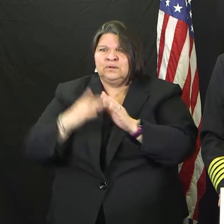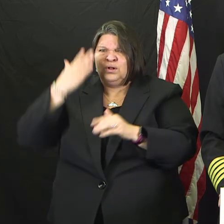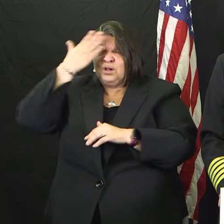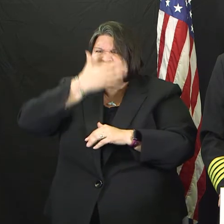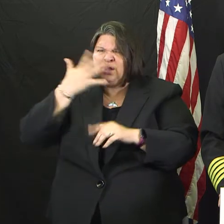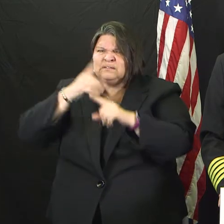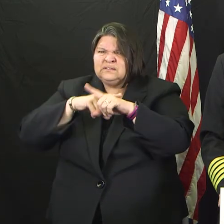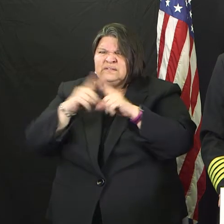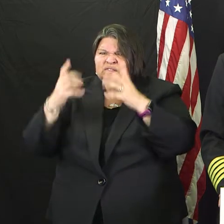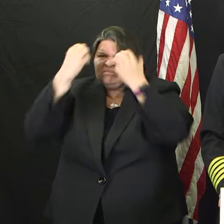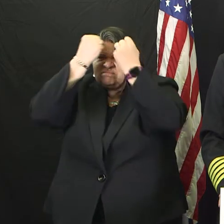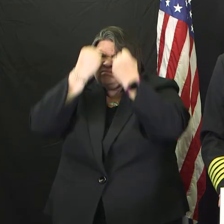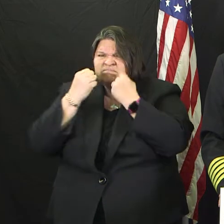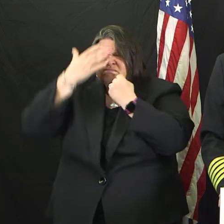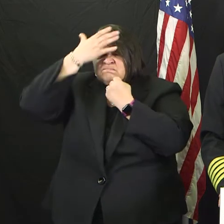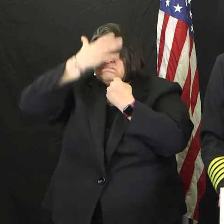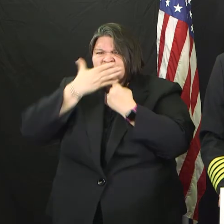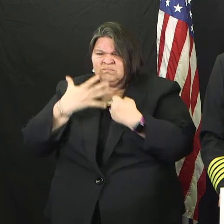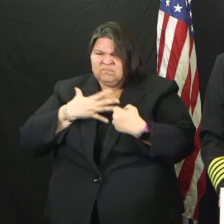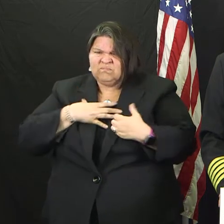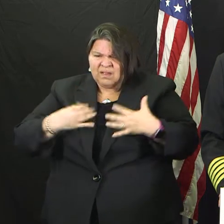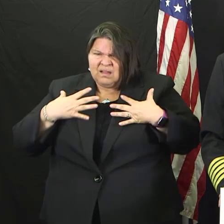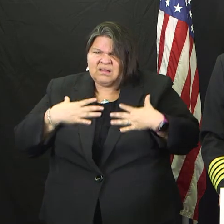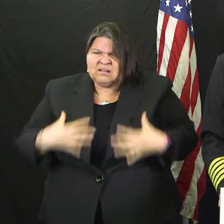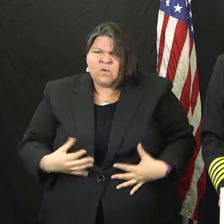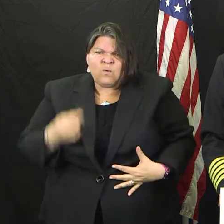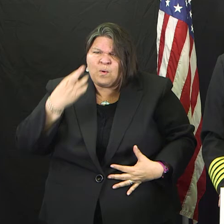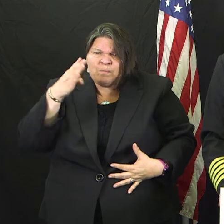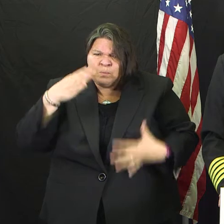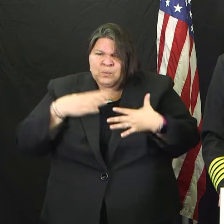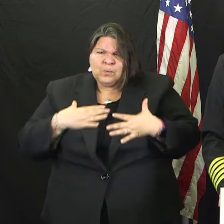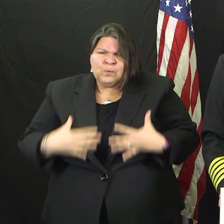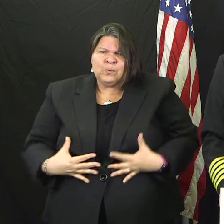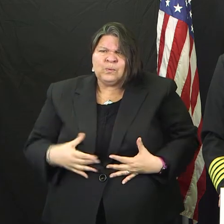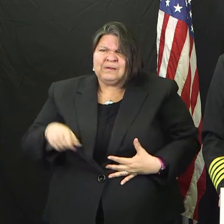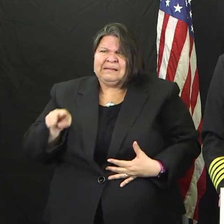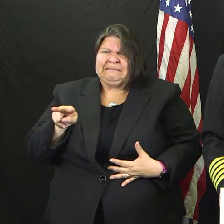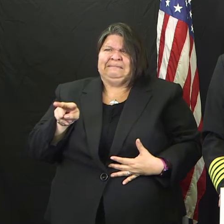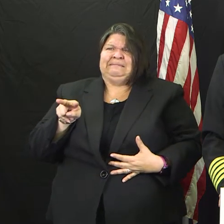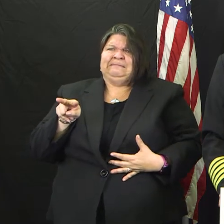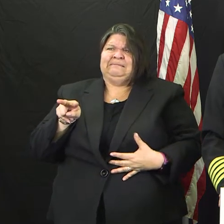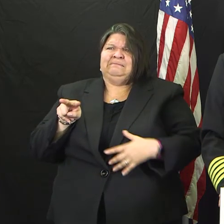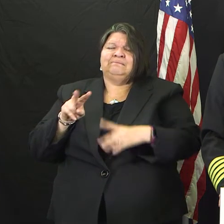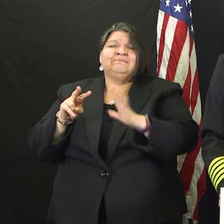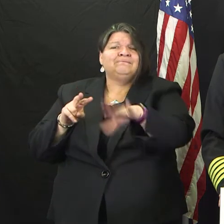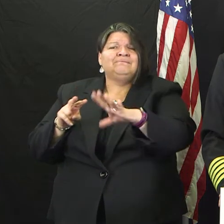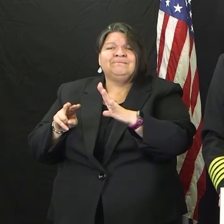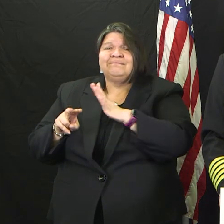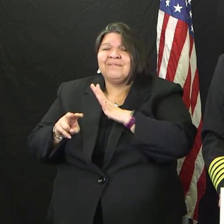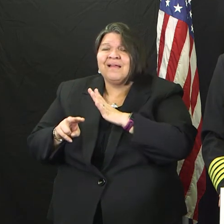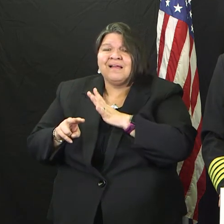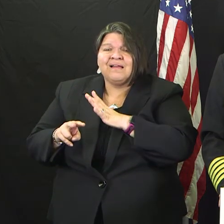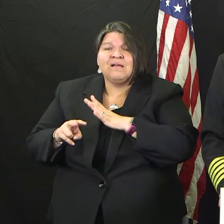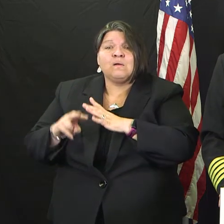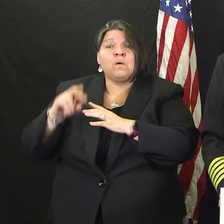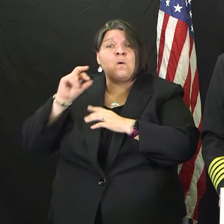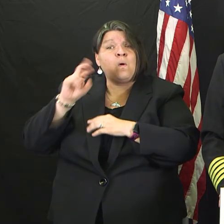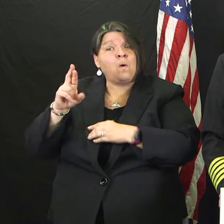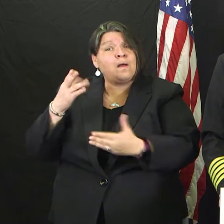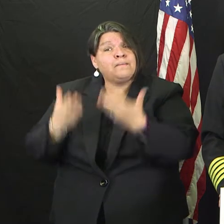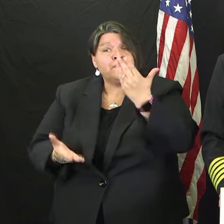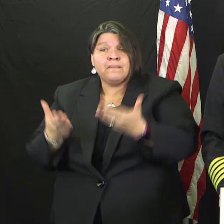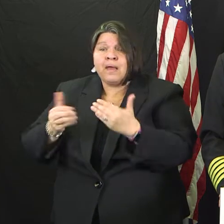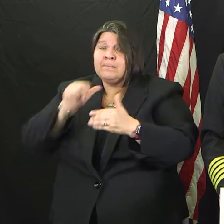accustomed to. Those can include discussing and solving your problem over the phone, through telemedicine, and through video